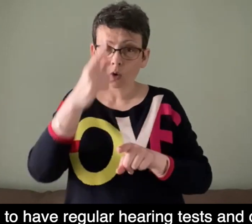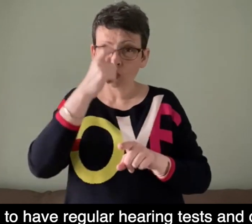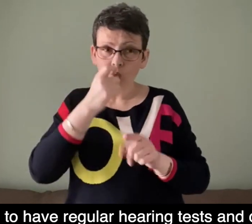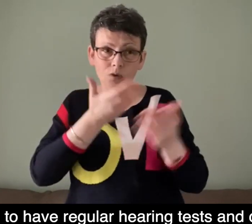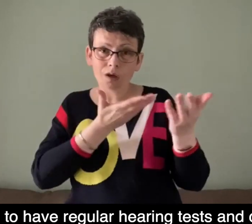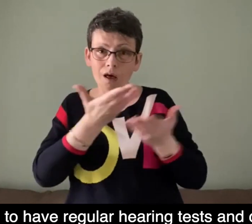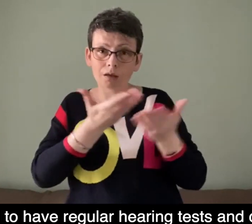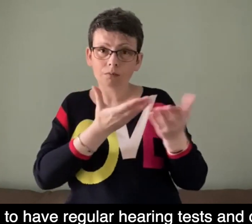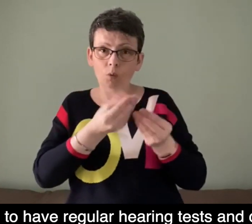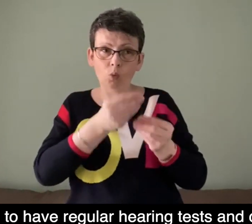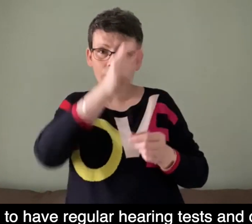hearing loss.